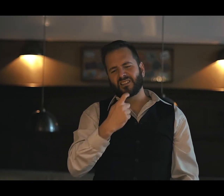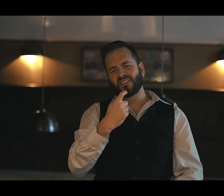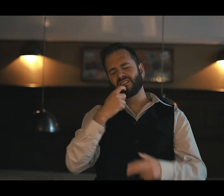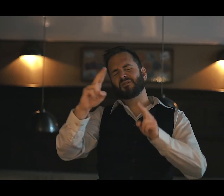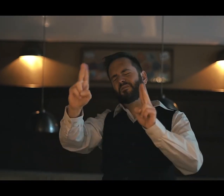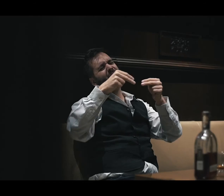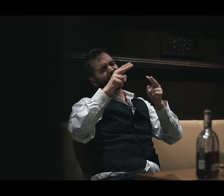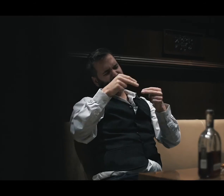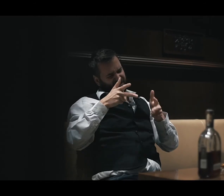yesterday